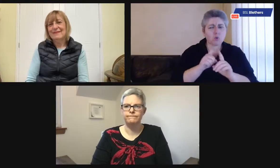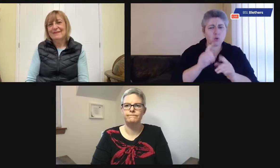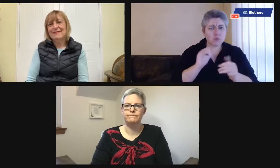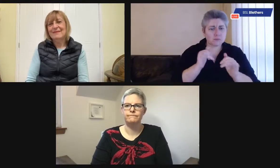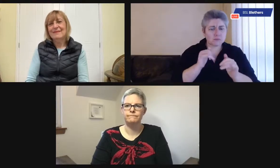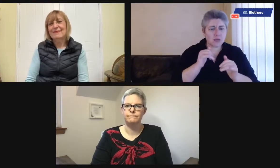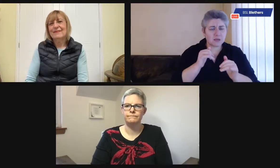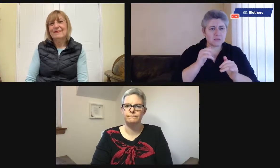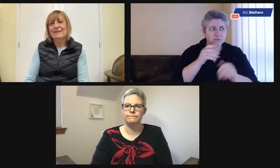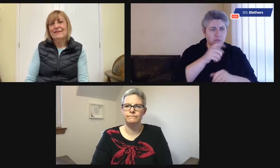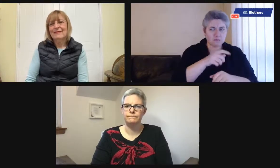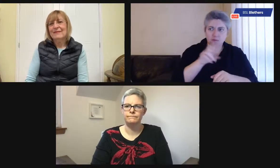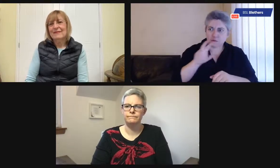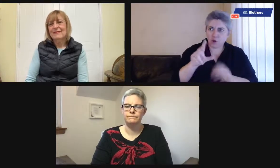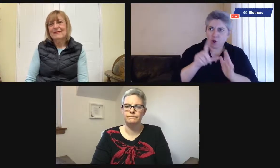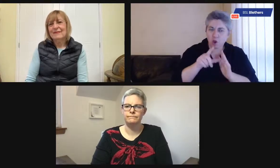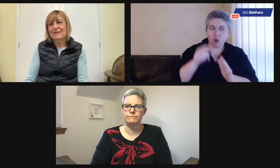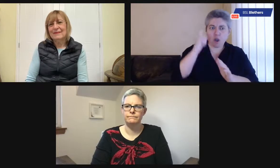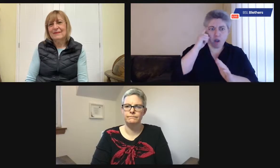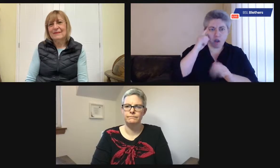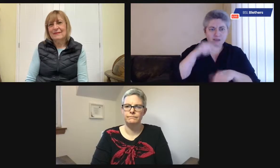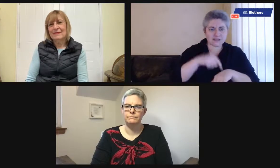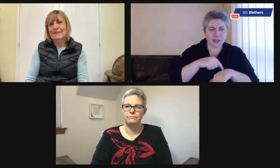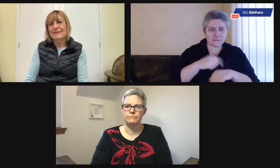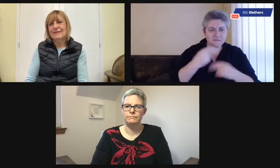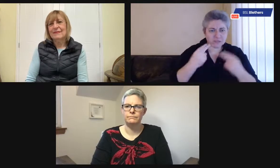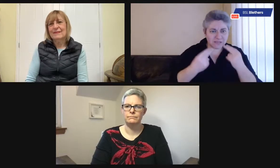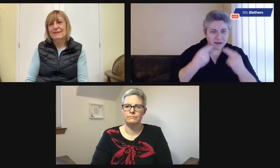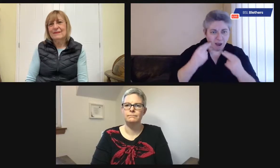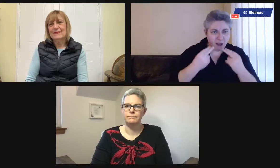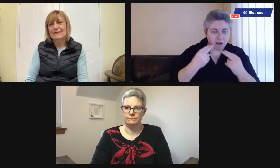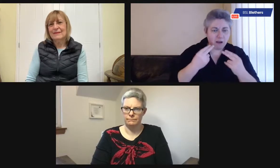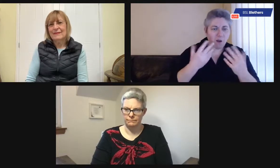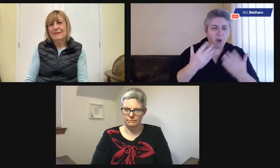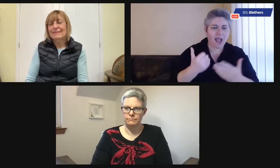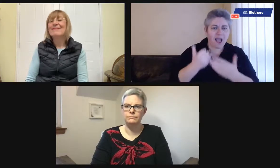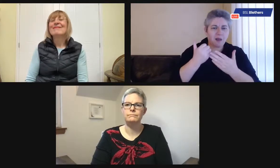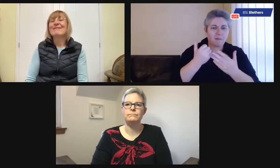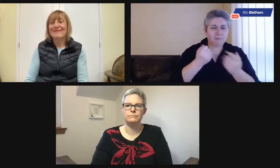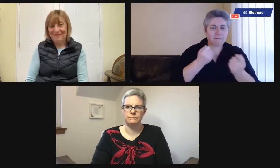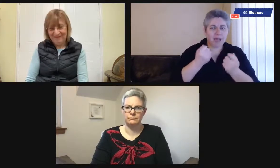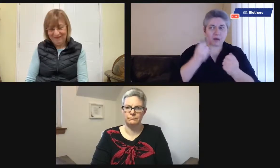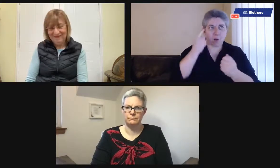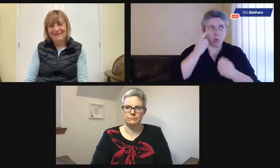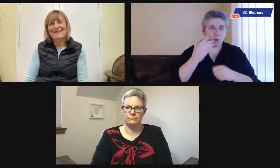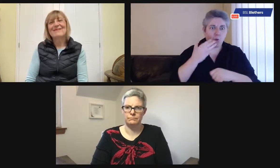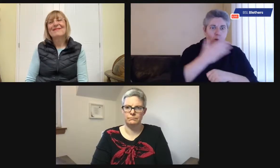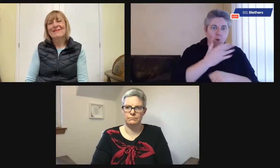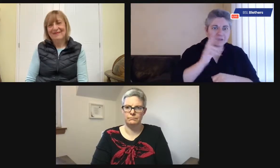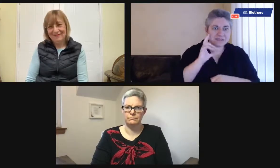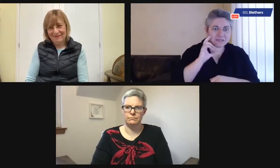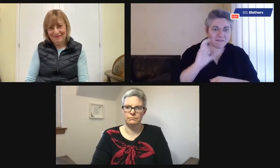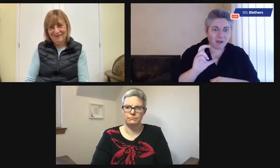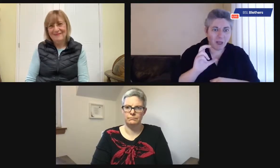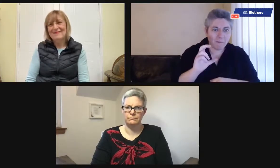And also you're talking about buying clocks and sometimes thinking, actually, how do we know it's time for dinner